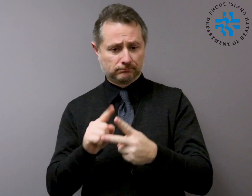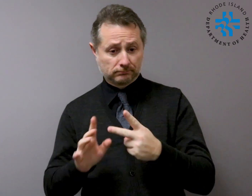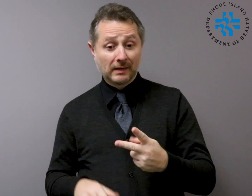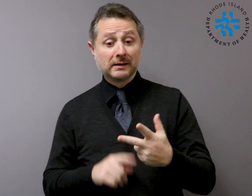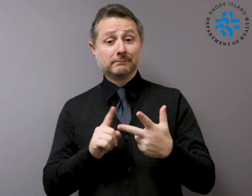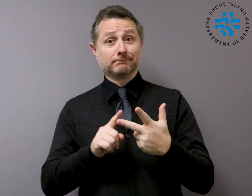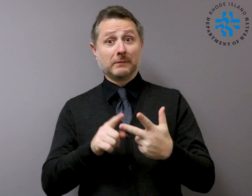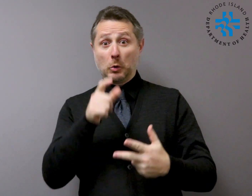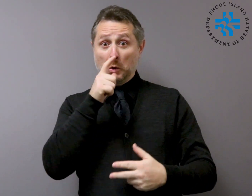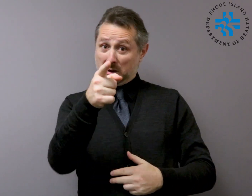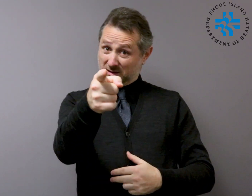Stay home when you are sick.